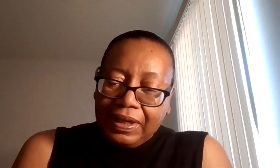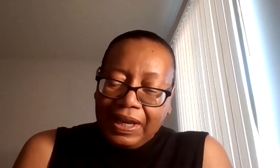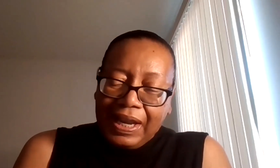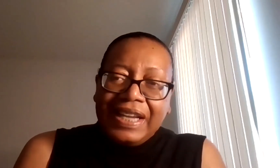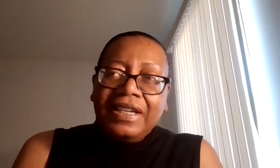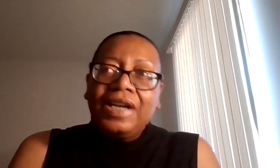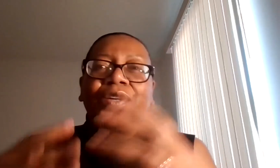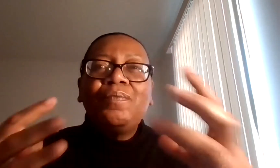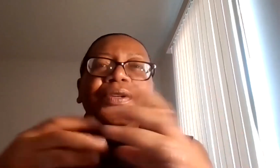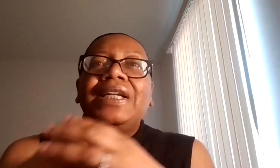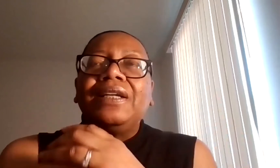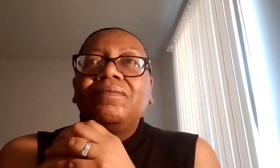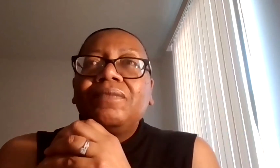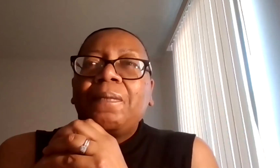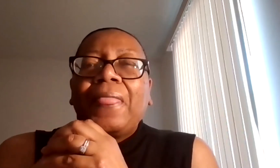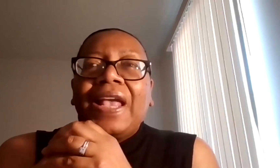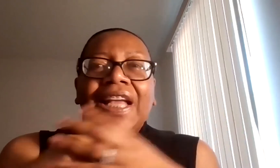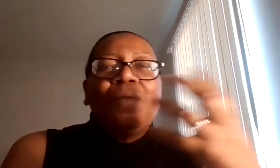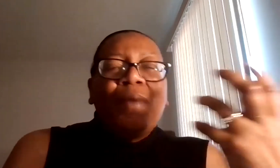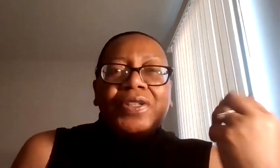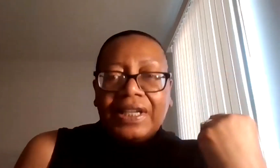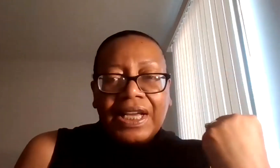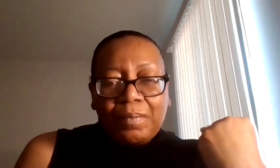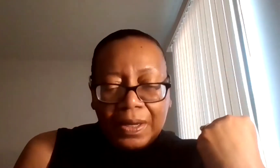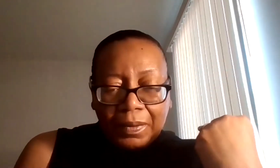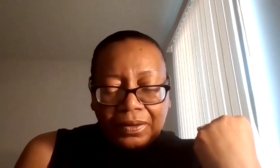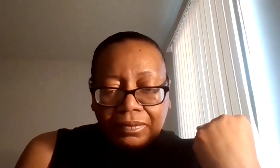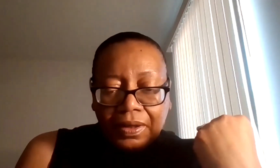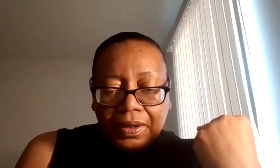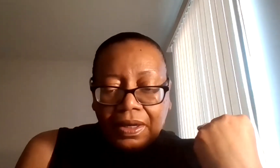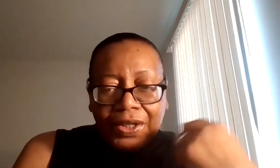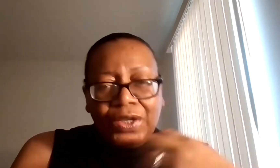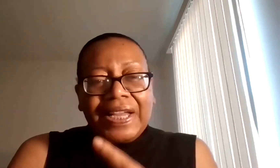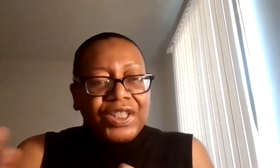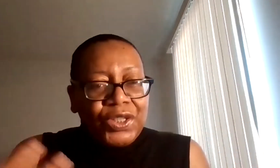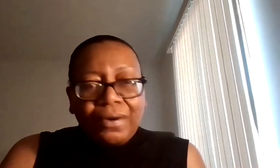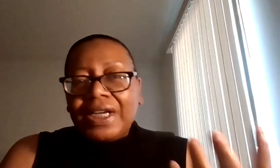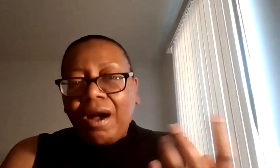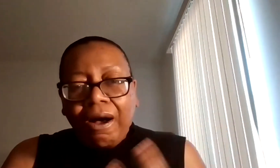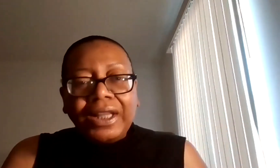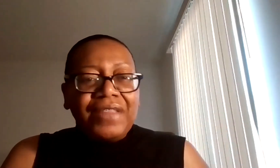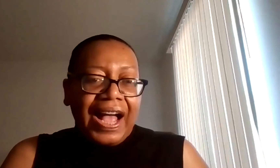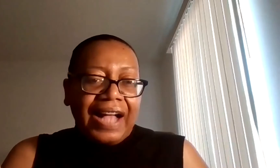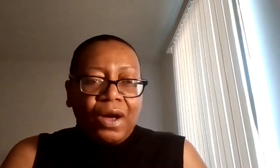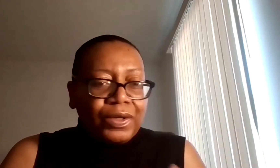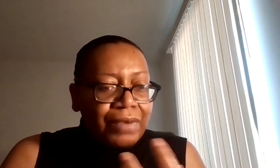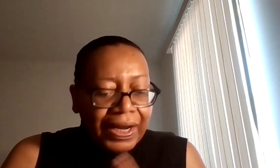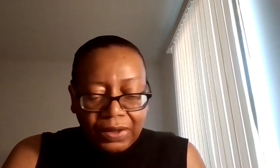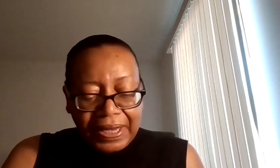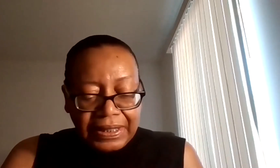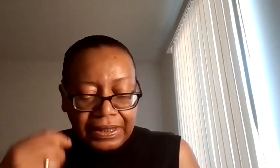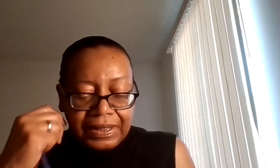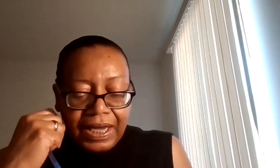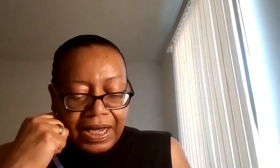So in a community, in a person, in a people, when you're enduring all of that on a